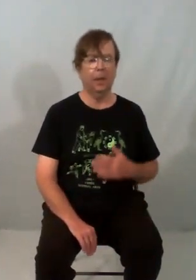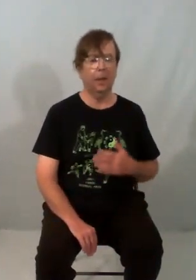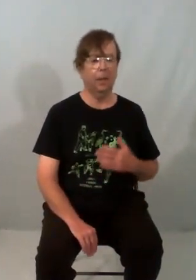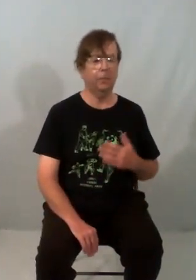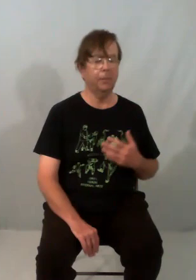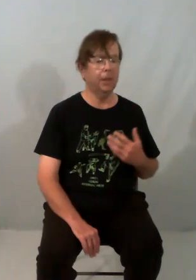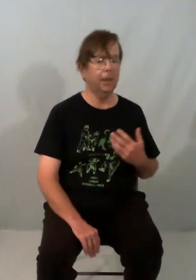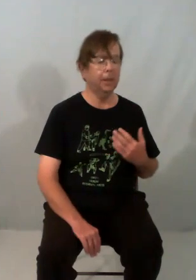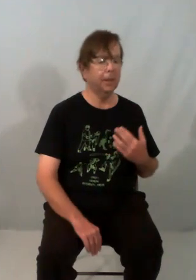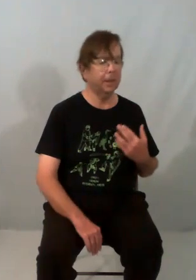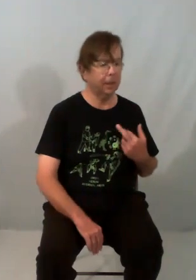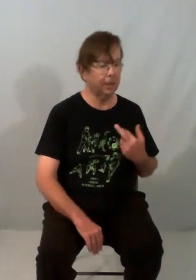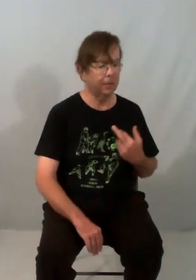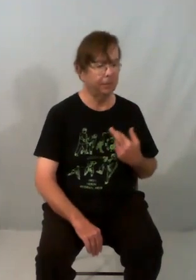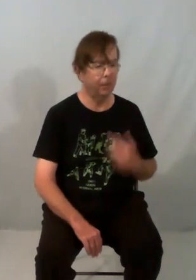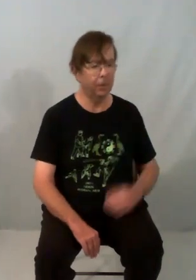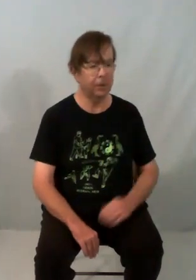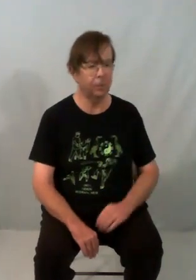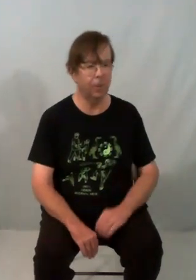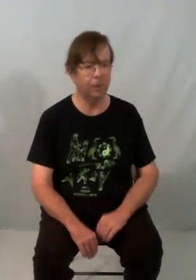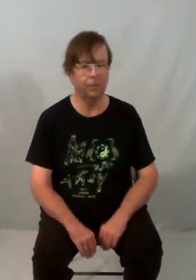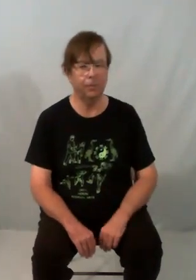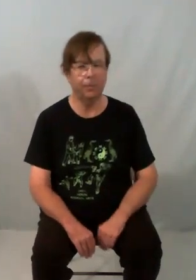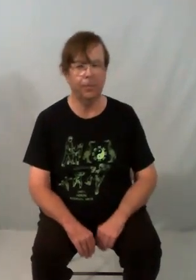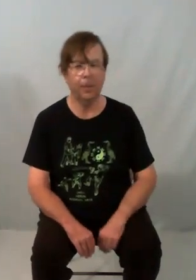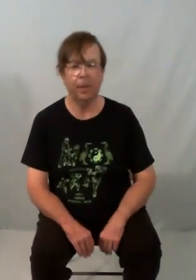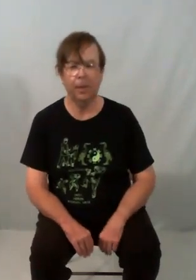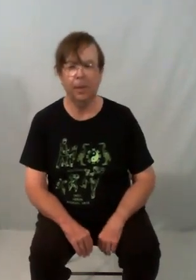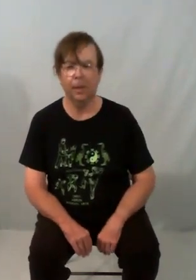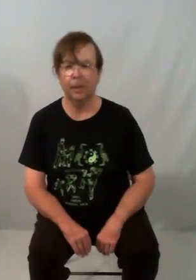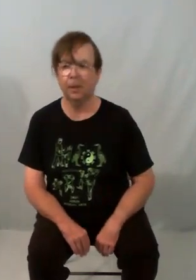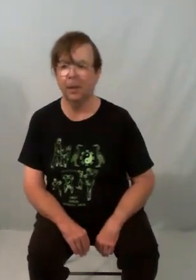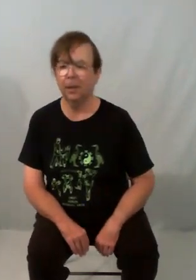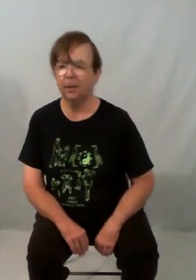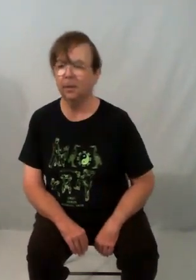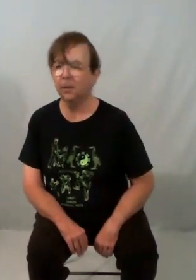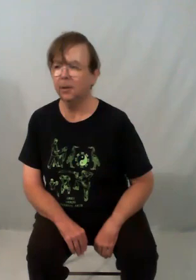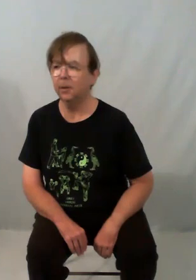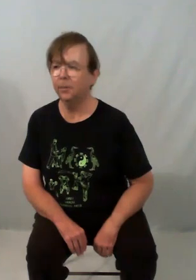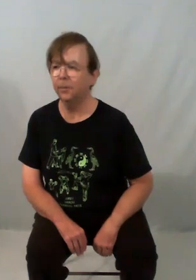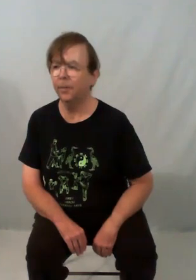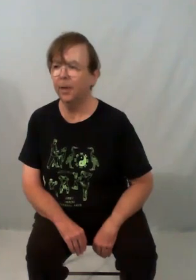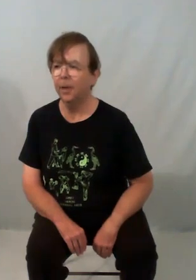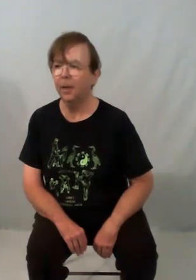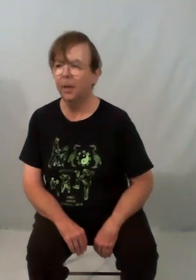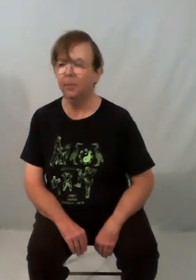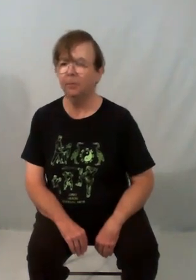So to turn and then I can go forwards, one, turn, two, three,